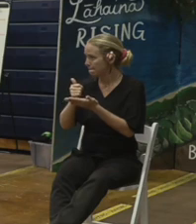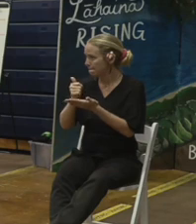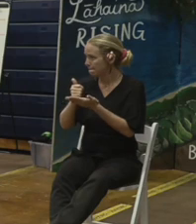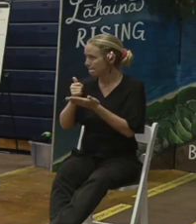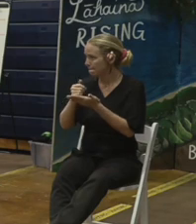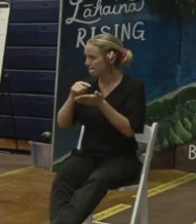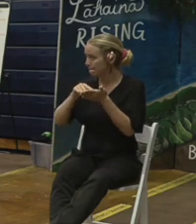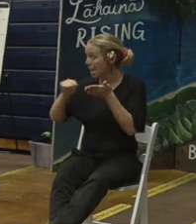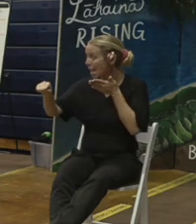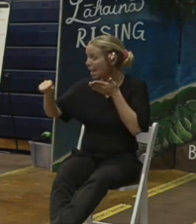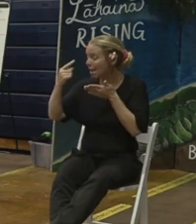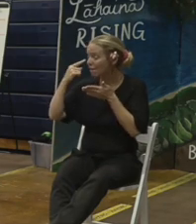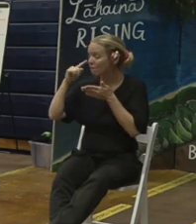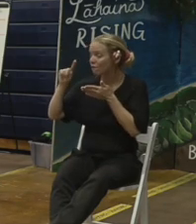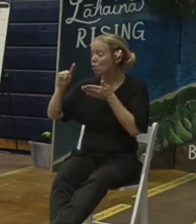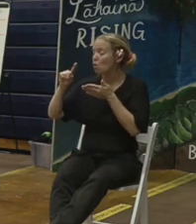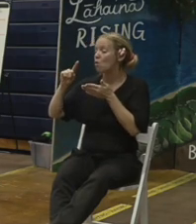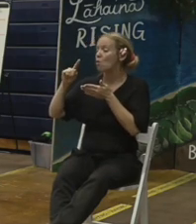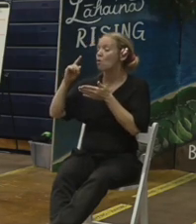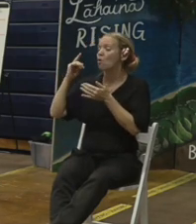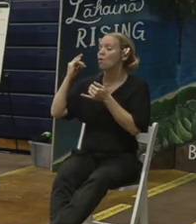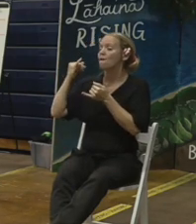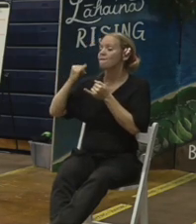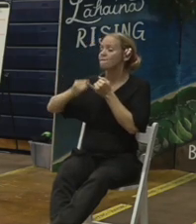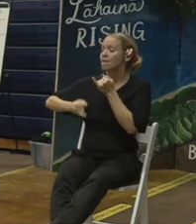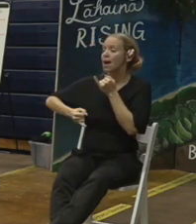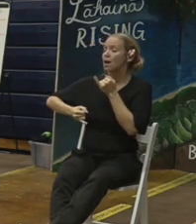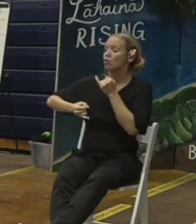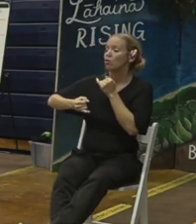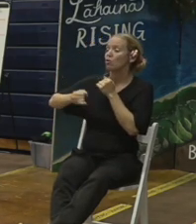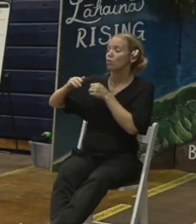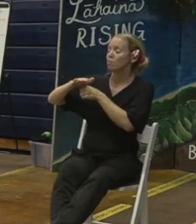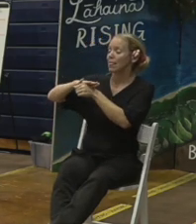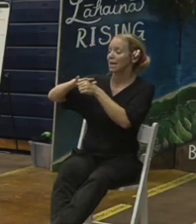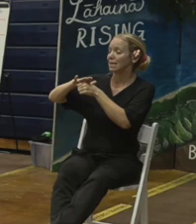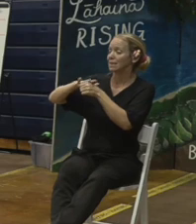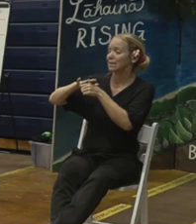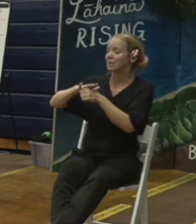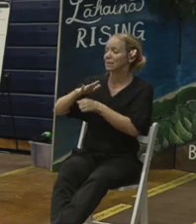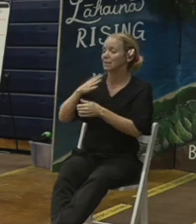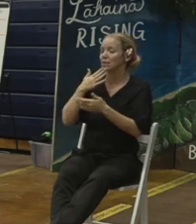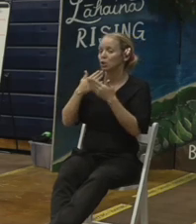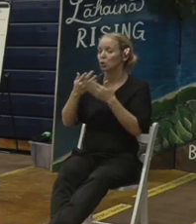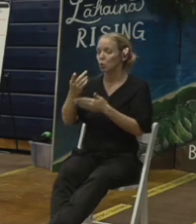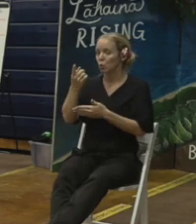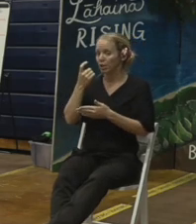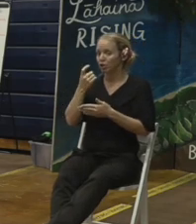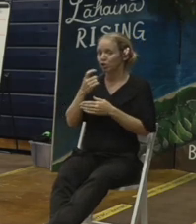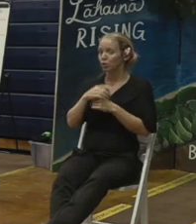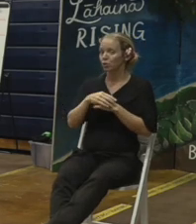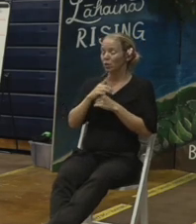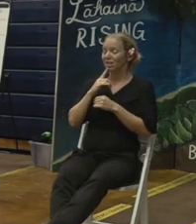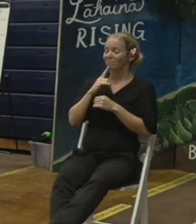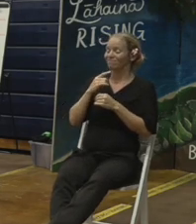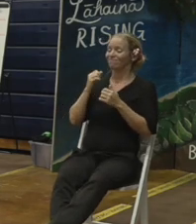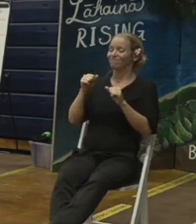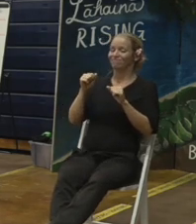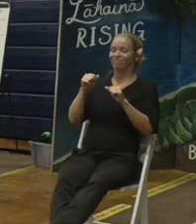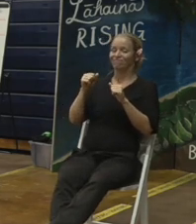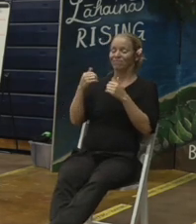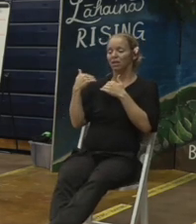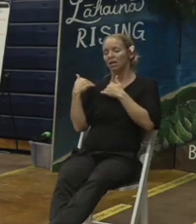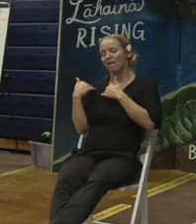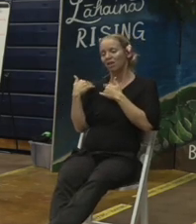good question so you know we are very heavily involved in